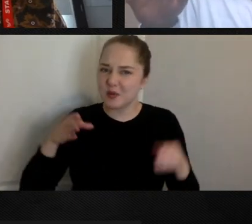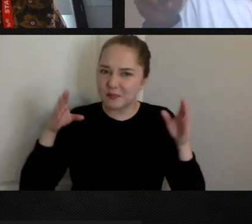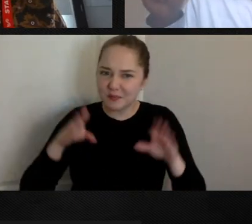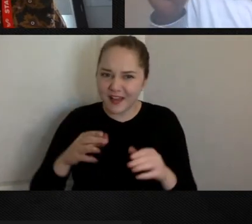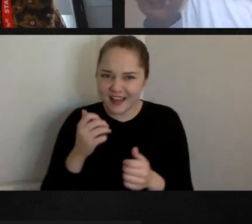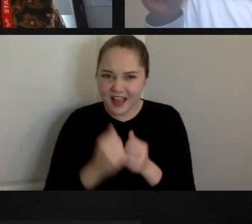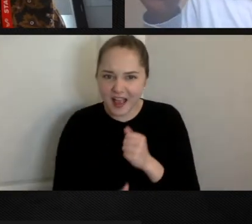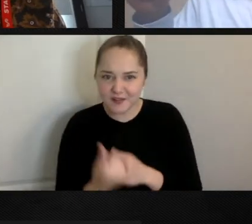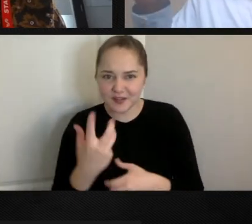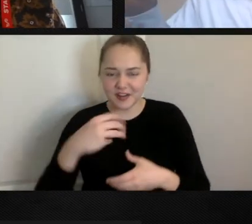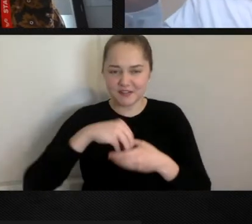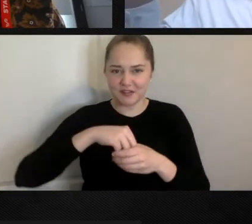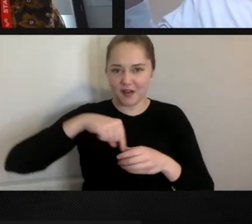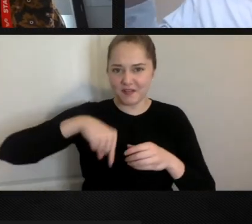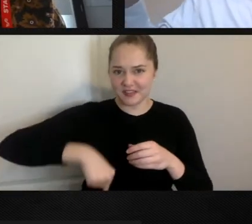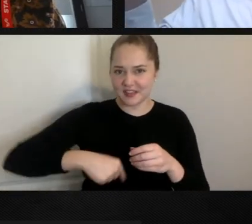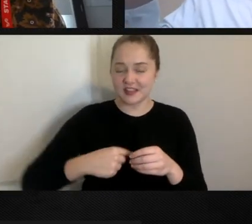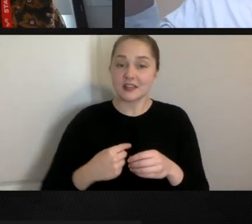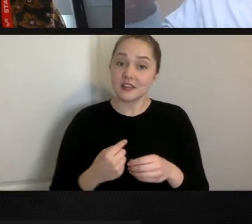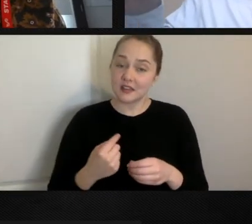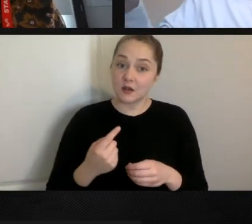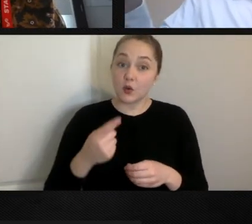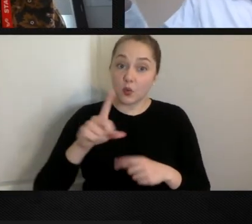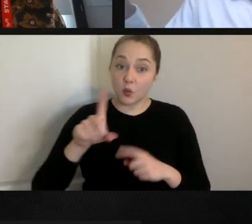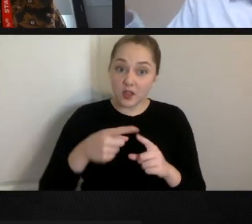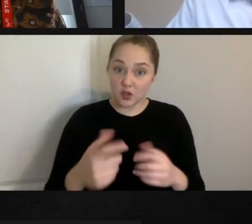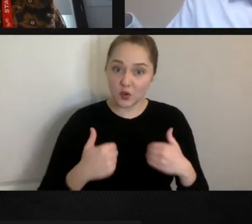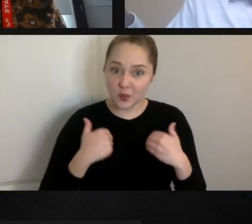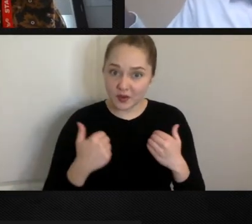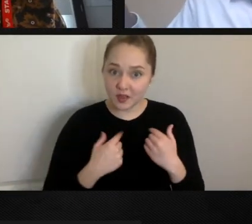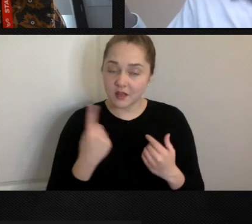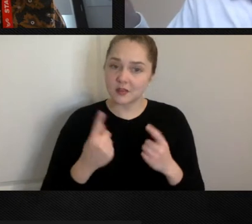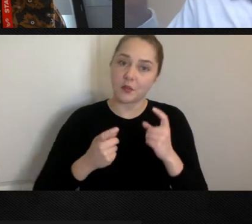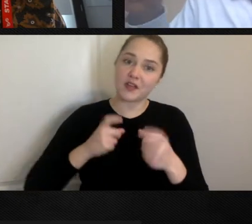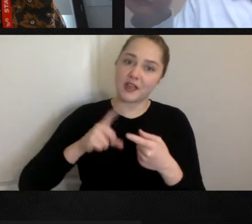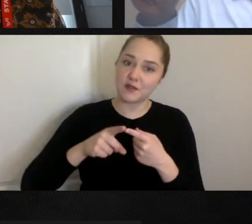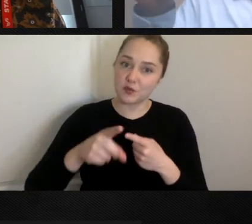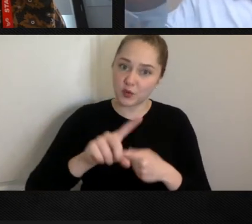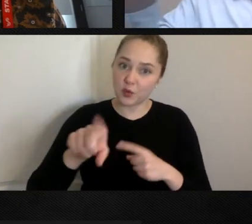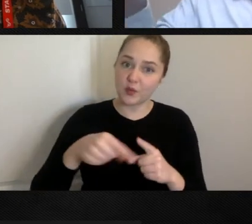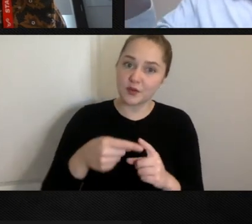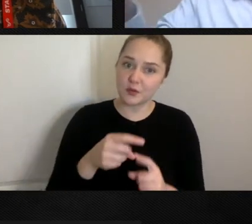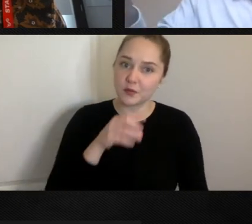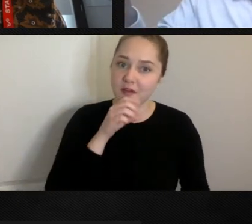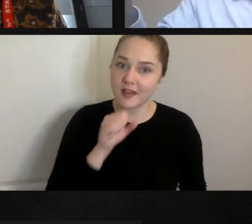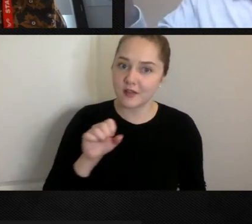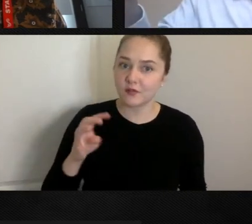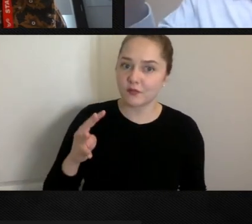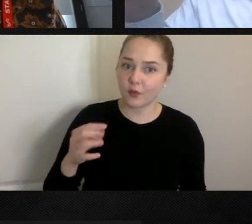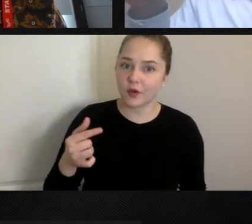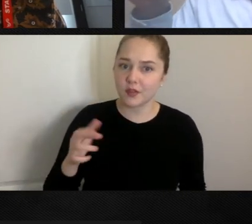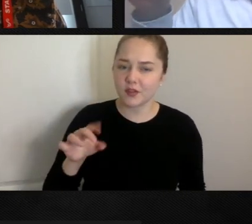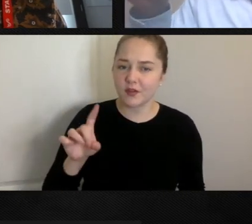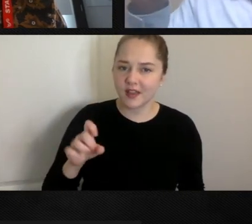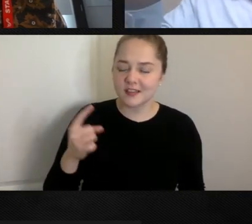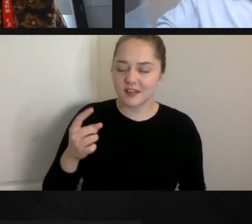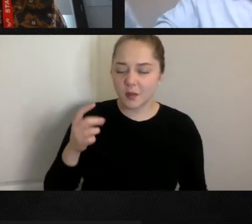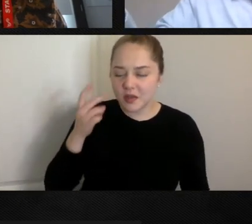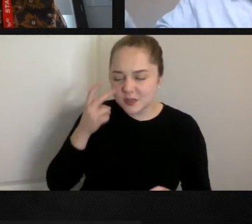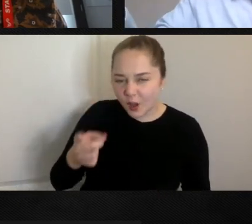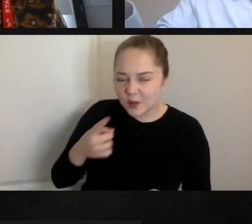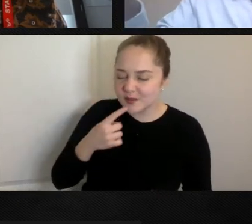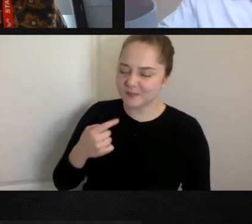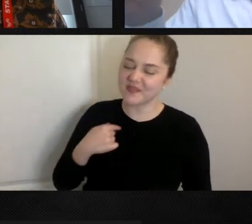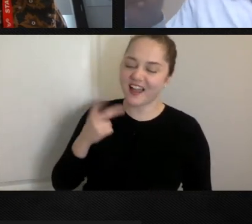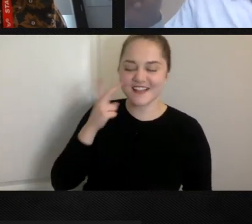on this Zoom, someone poured into you when you were the fourth grader and said, I see value, gave